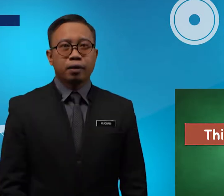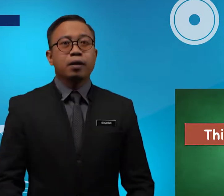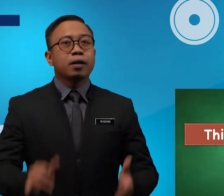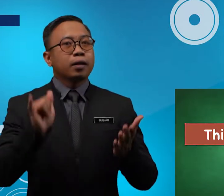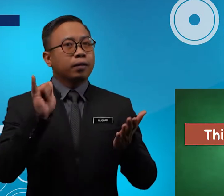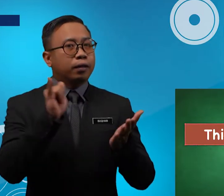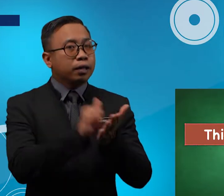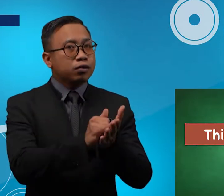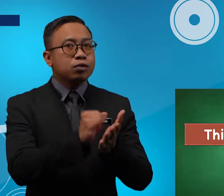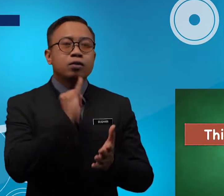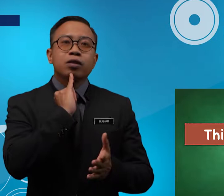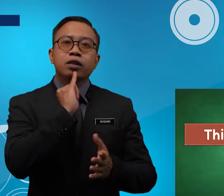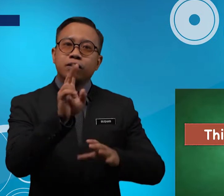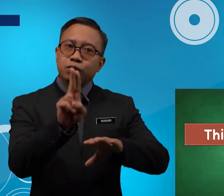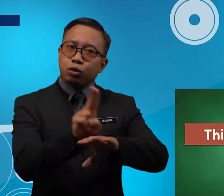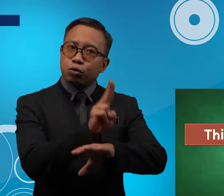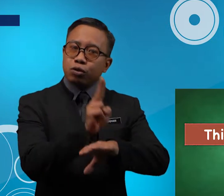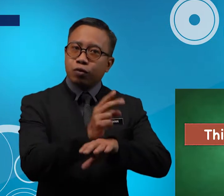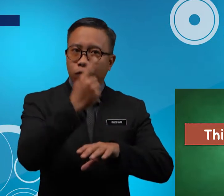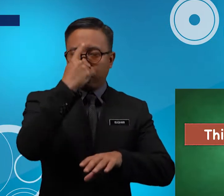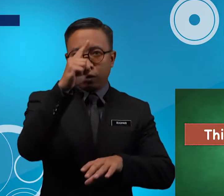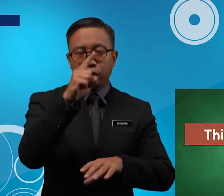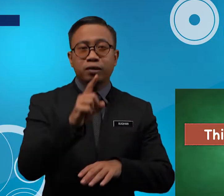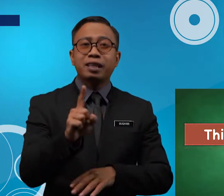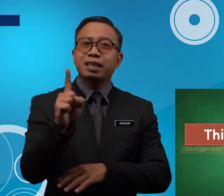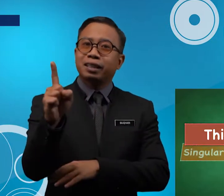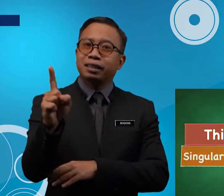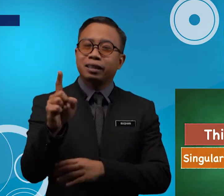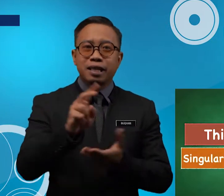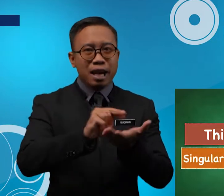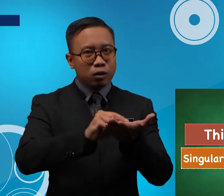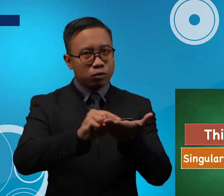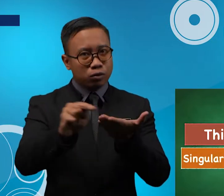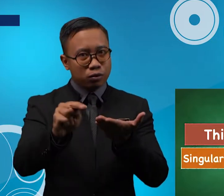Is Used For Singular Nouns